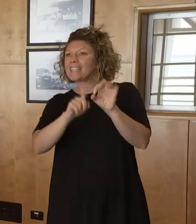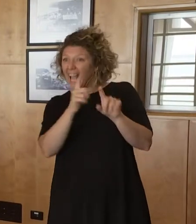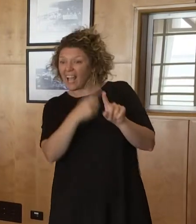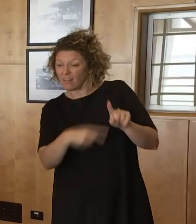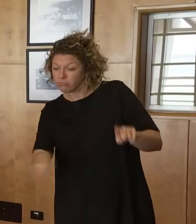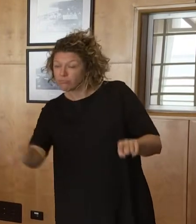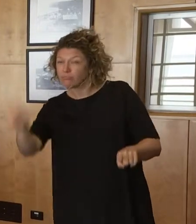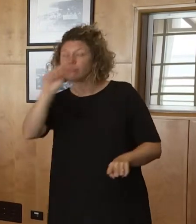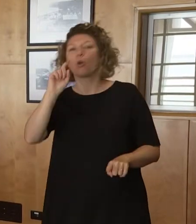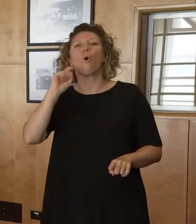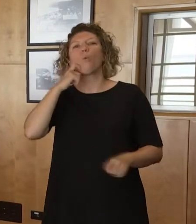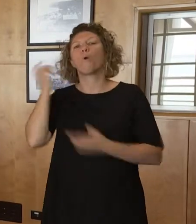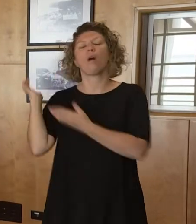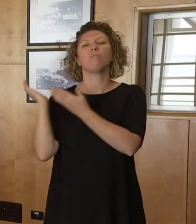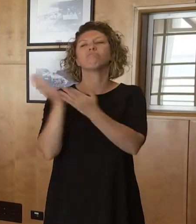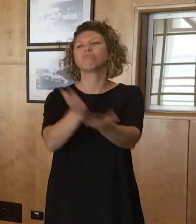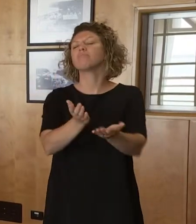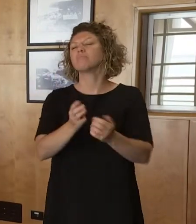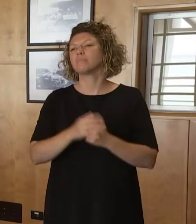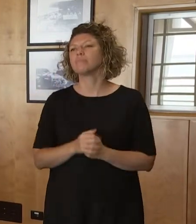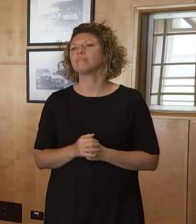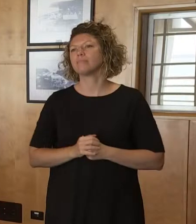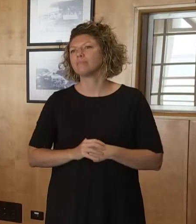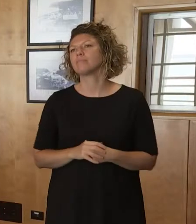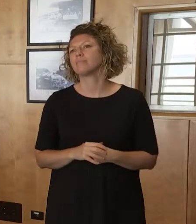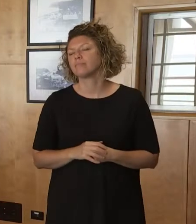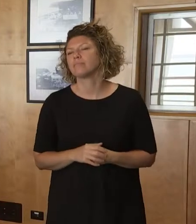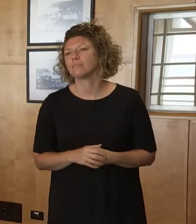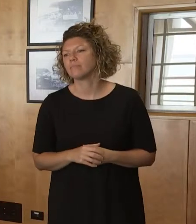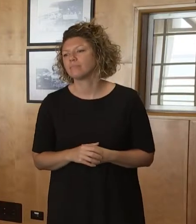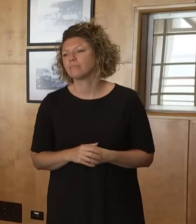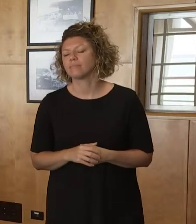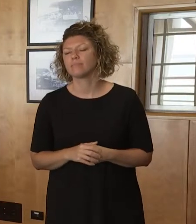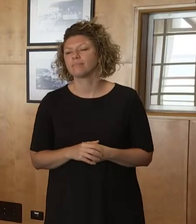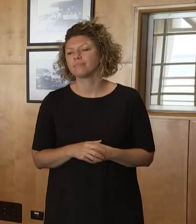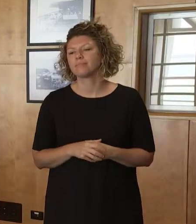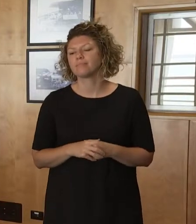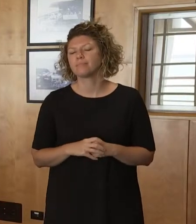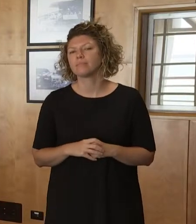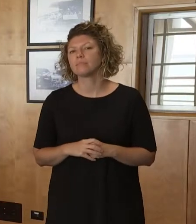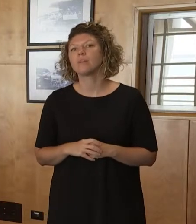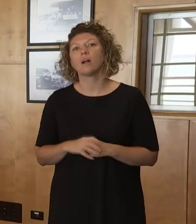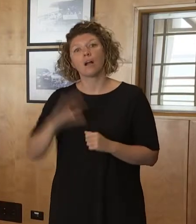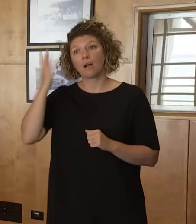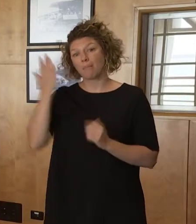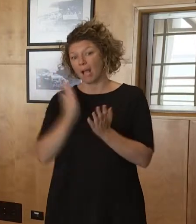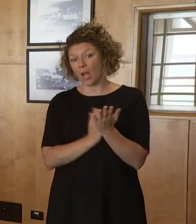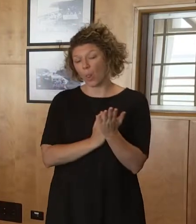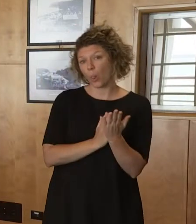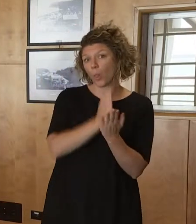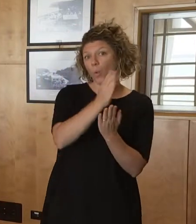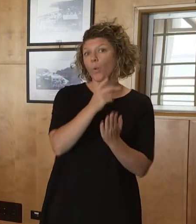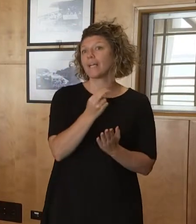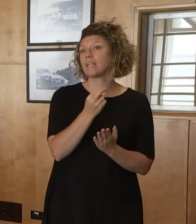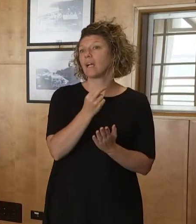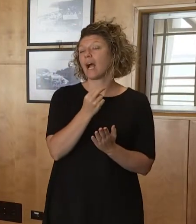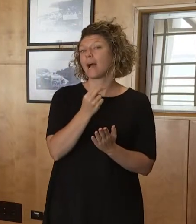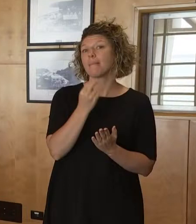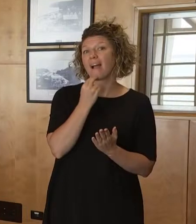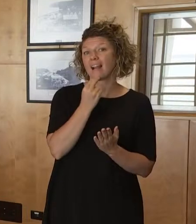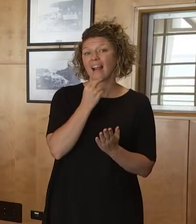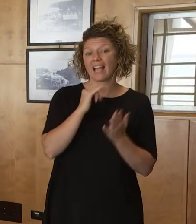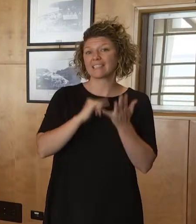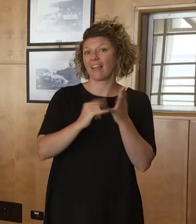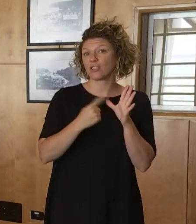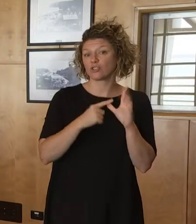Additionally, I've just been advised that a couple of goods trucks have been able to get through the South Australian Stewart Highway entry into